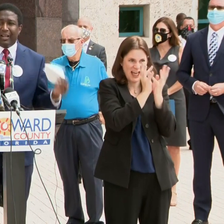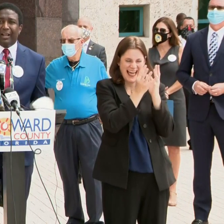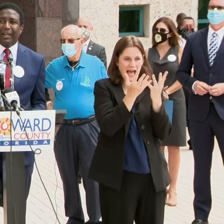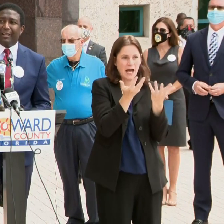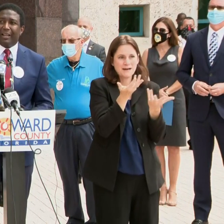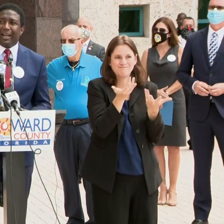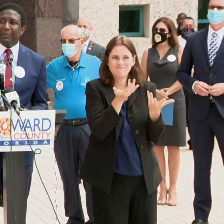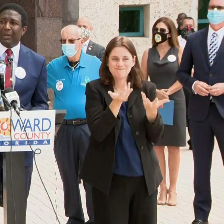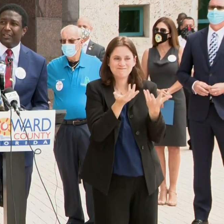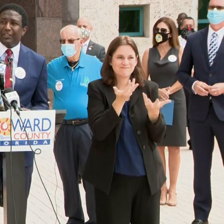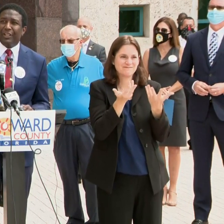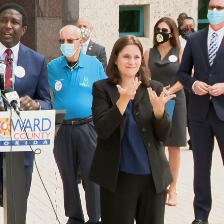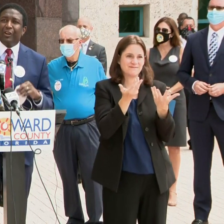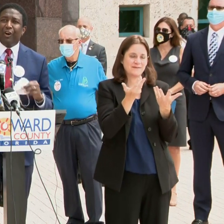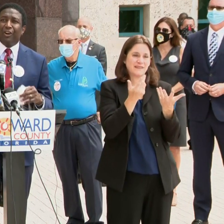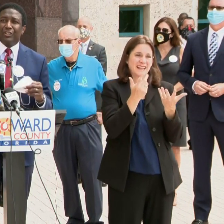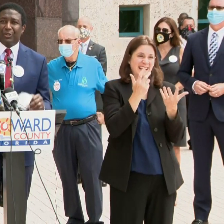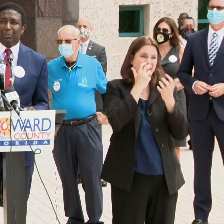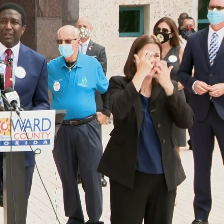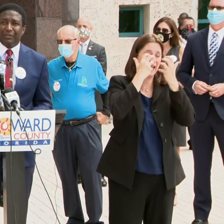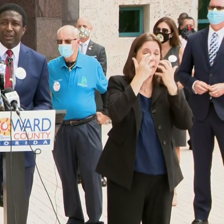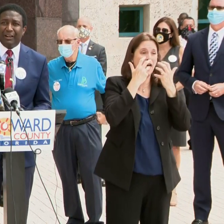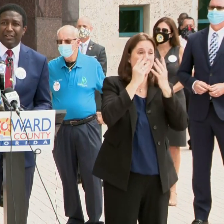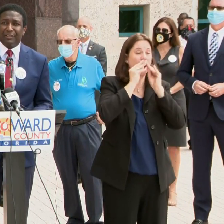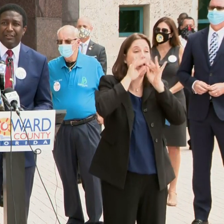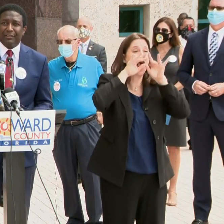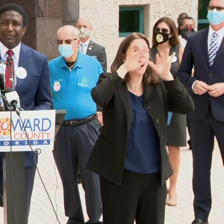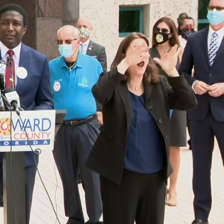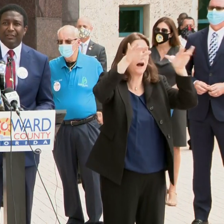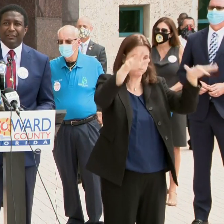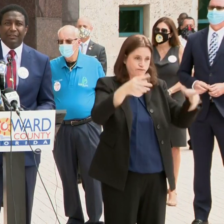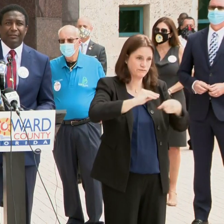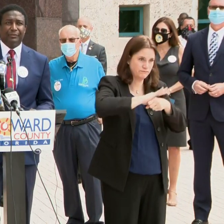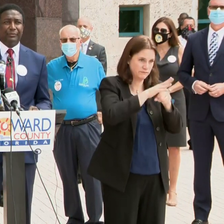at high pitch cause the spread of the virus.